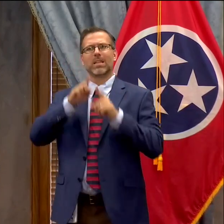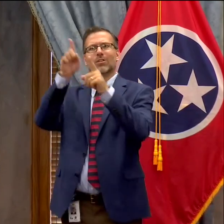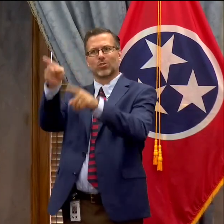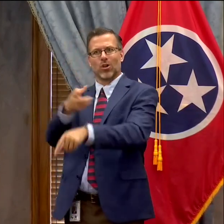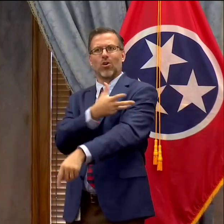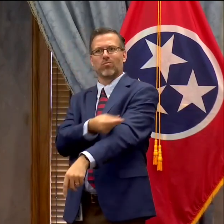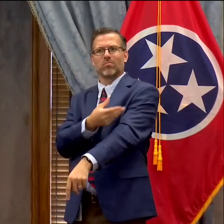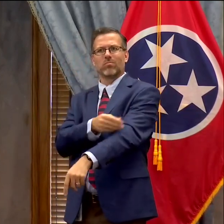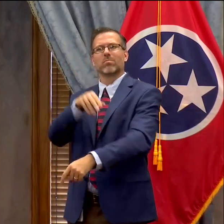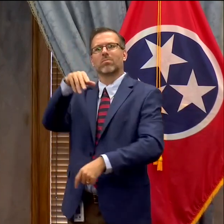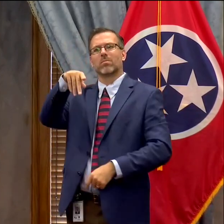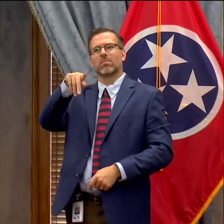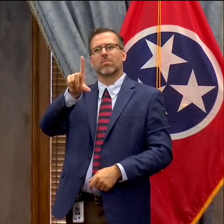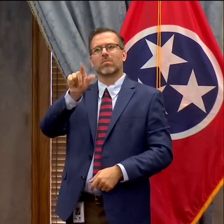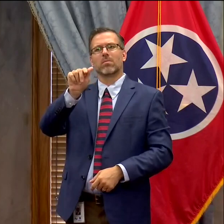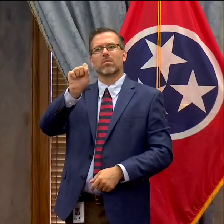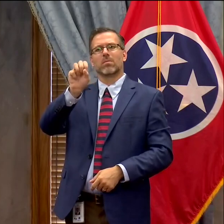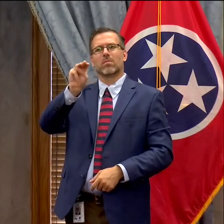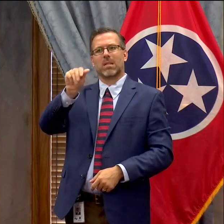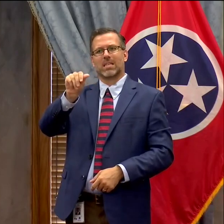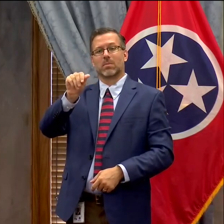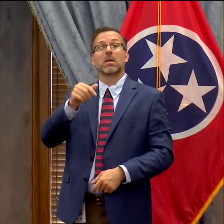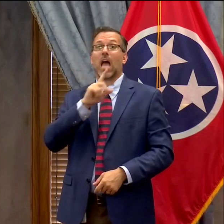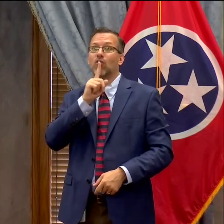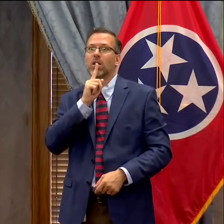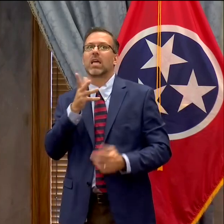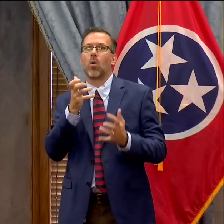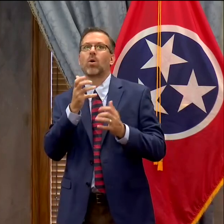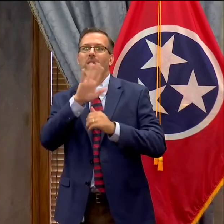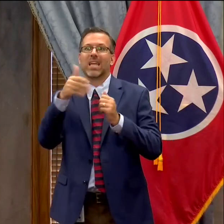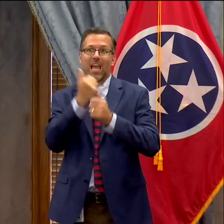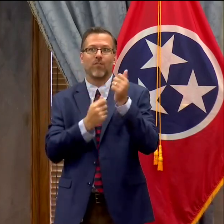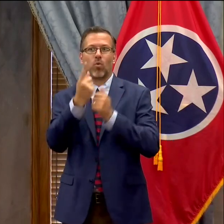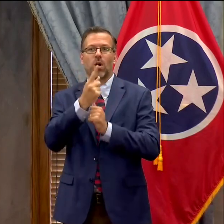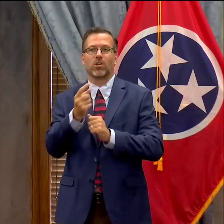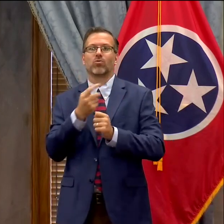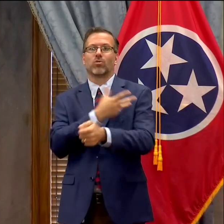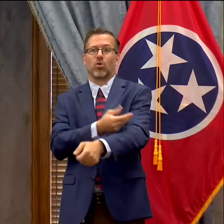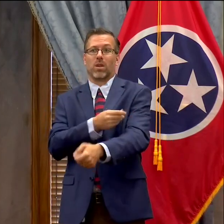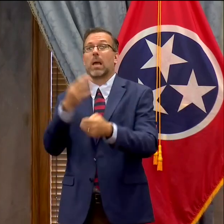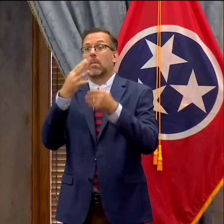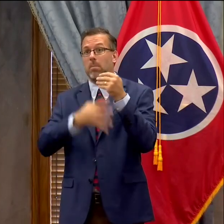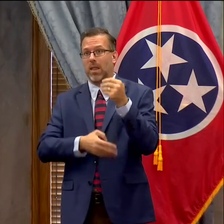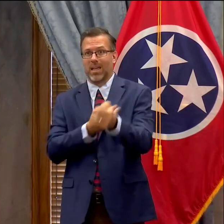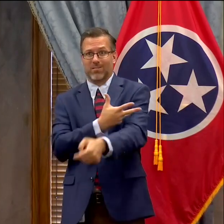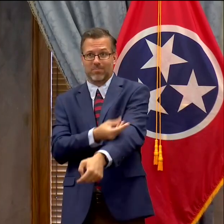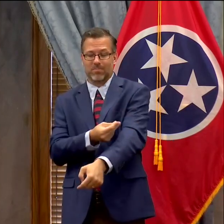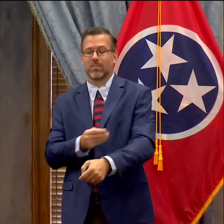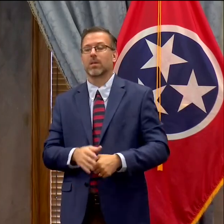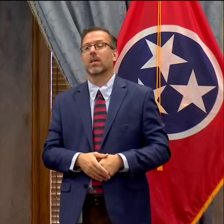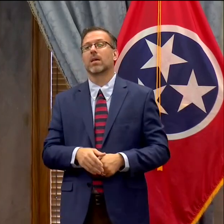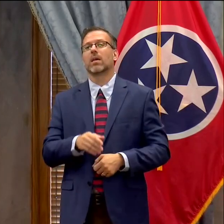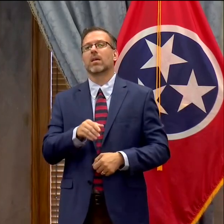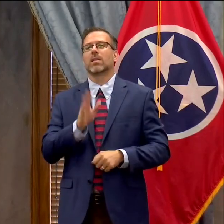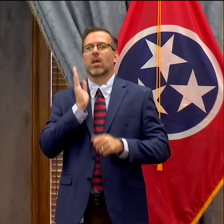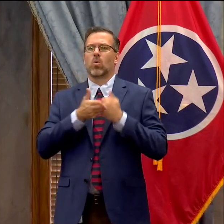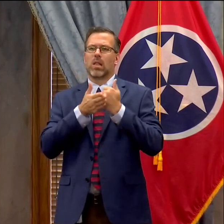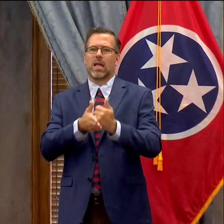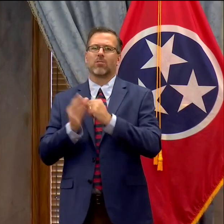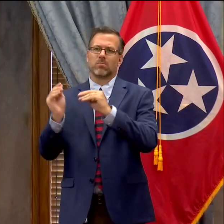all Tennesseans to donate blood as our supplies continue to run low it's an opportunity to teach our children